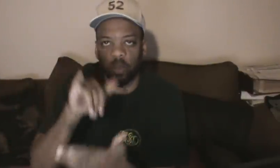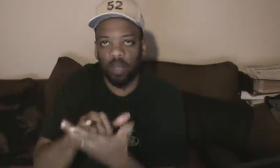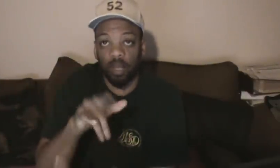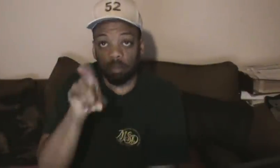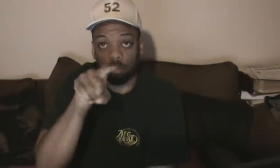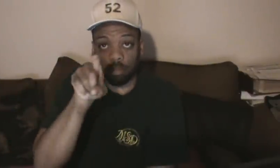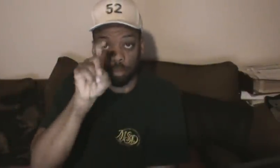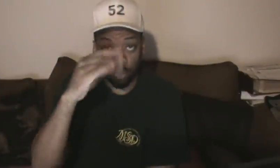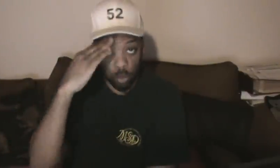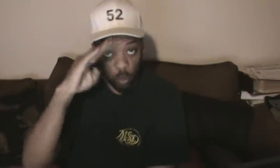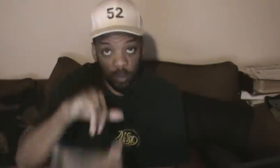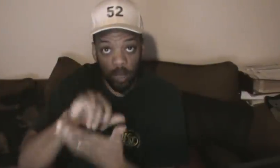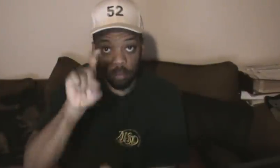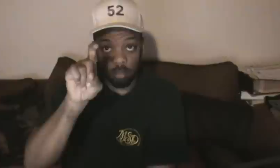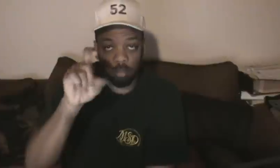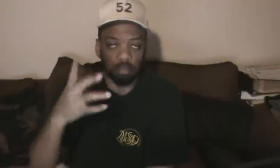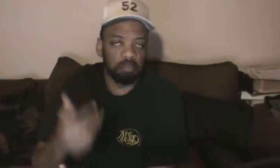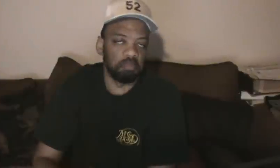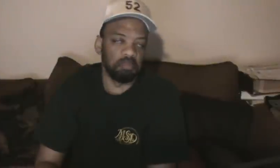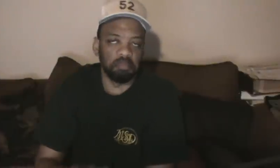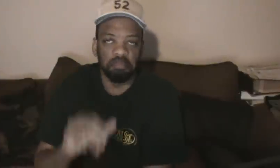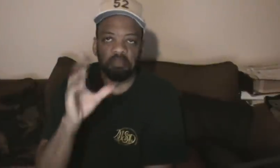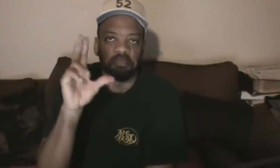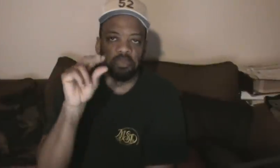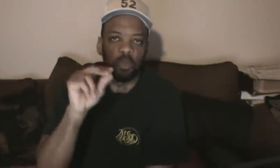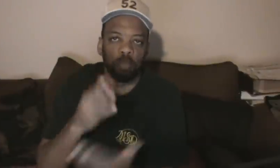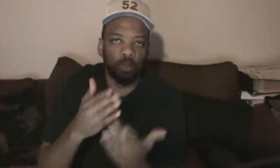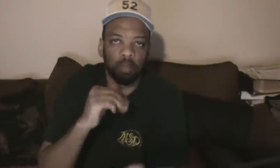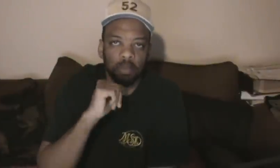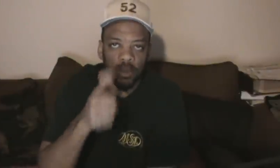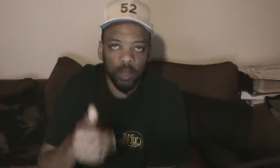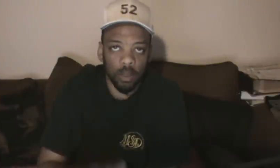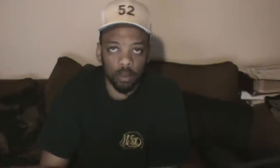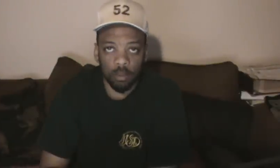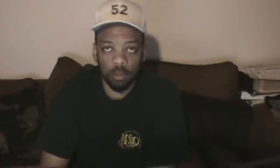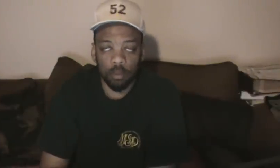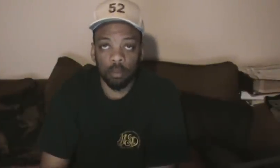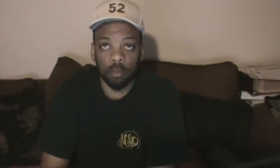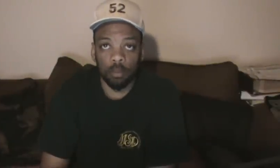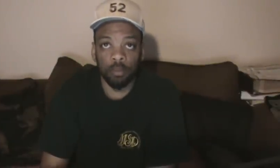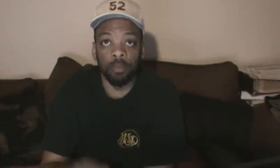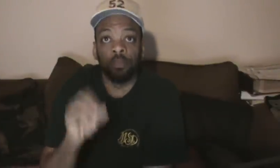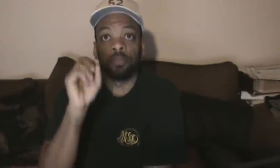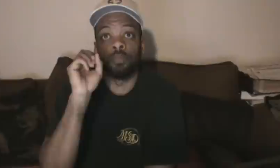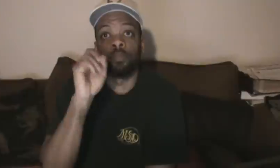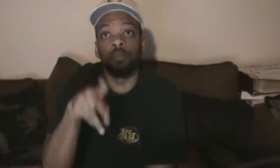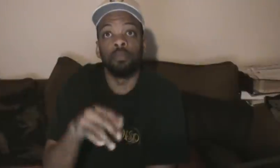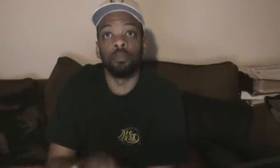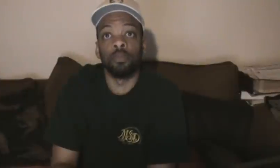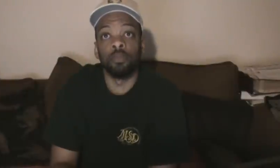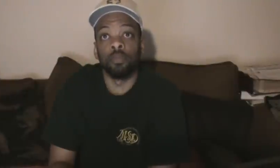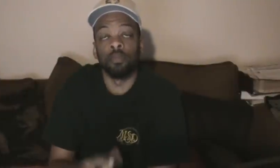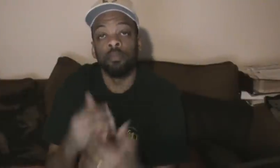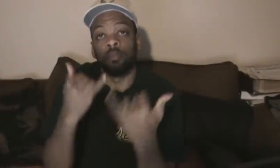hospitalized. After the truck Snyder was driving ran off the road on Highway 42 near Bell, striking a fence and a tree.